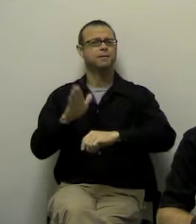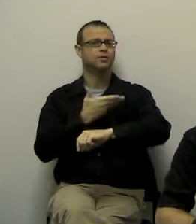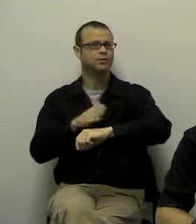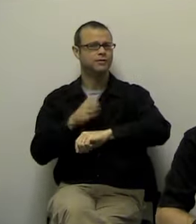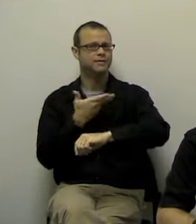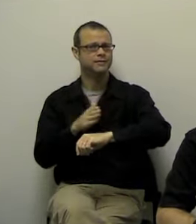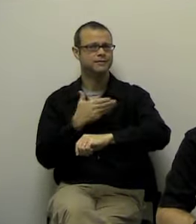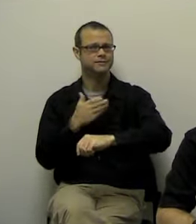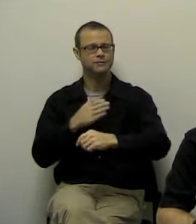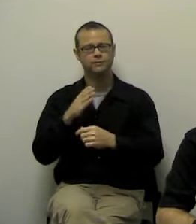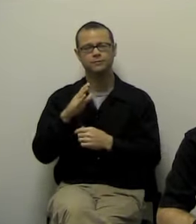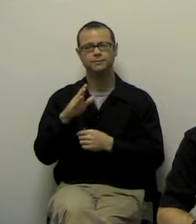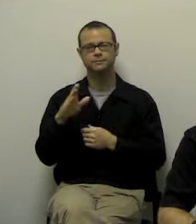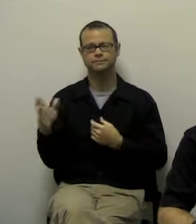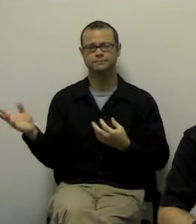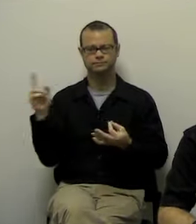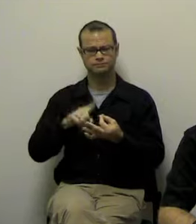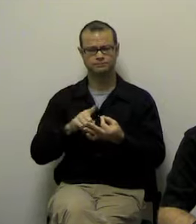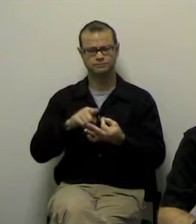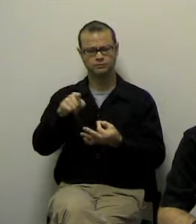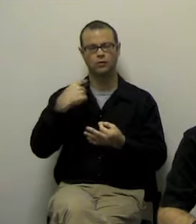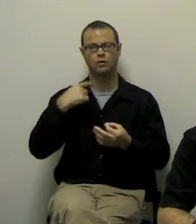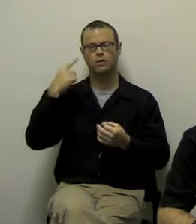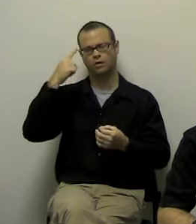When you're down, list five things that make you happy.